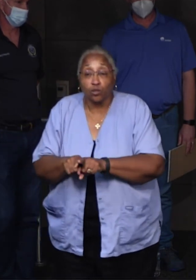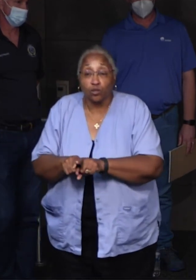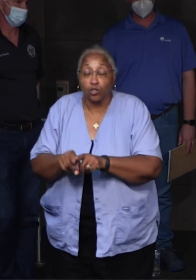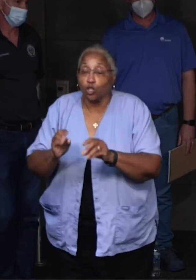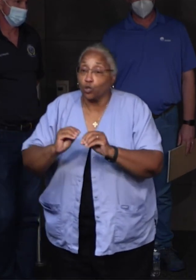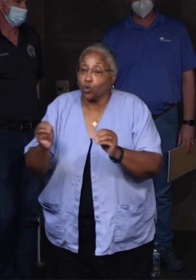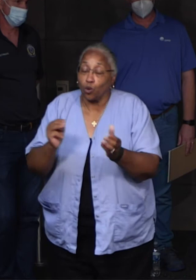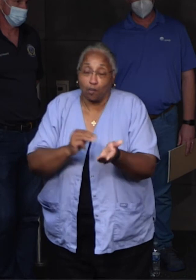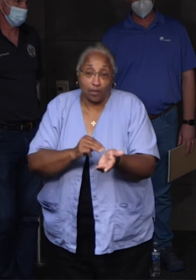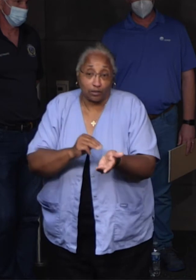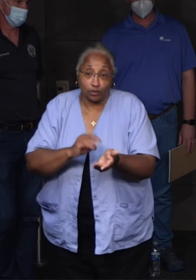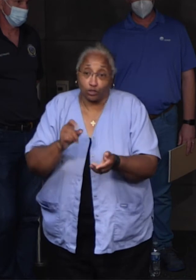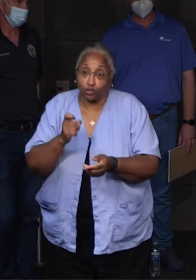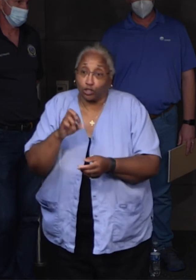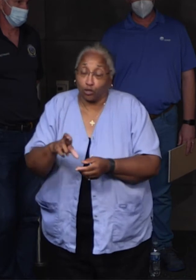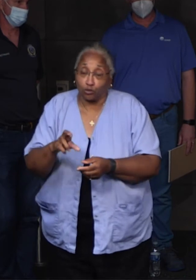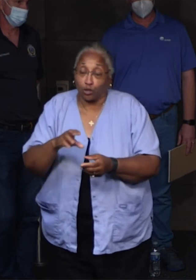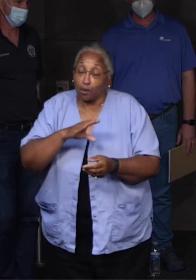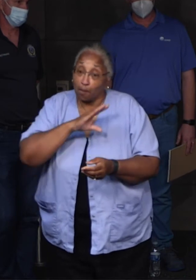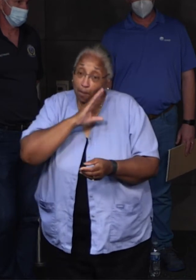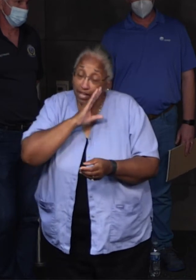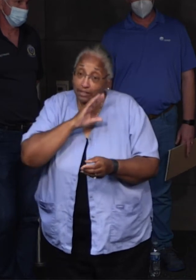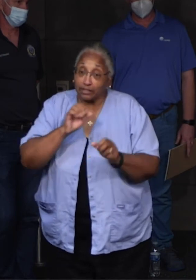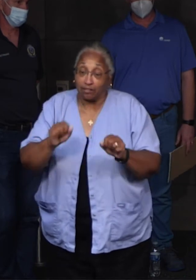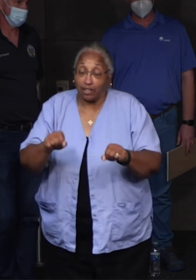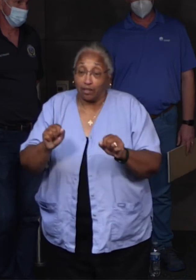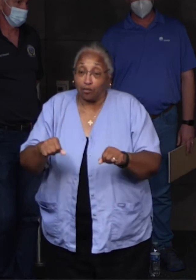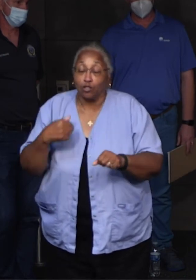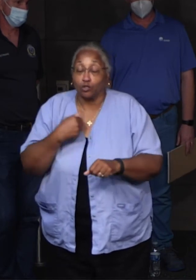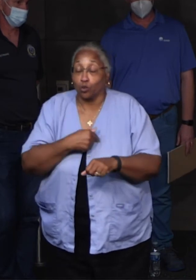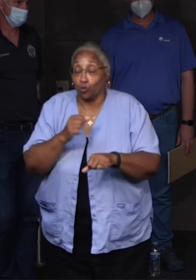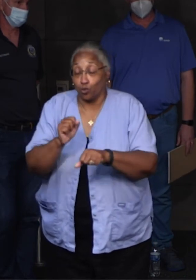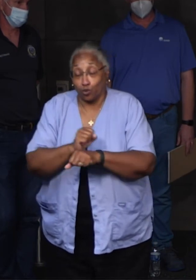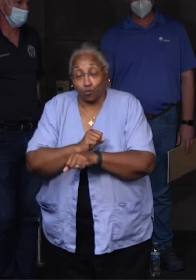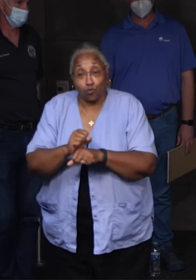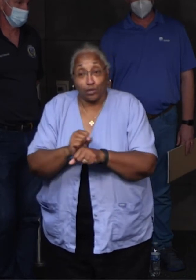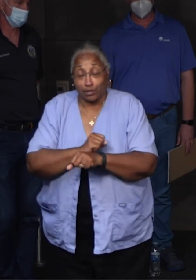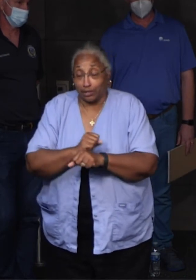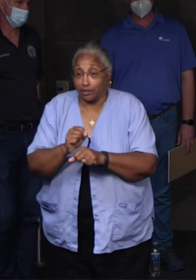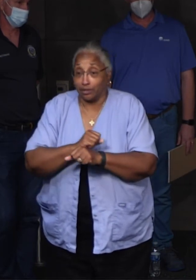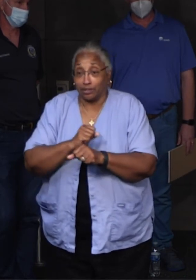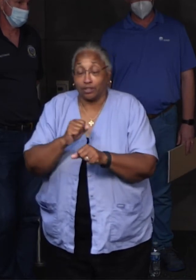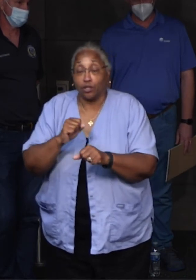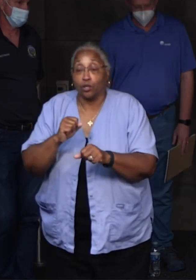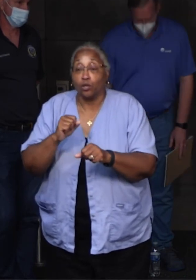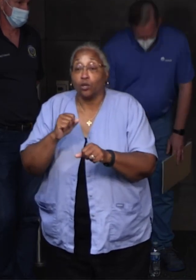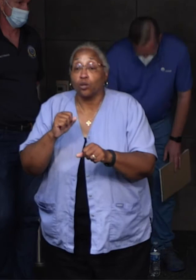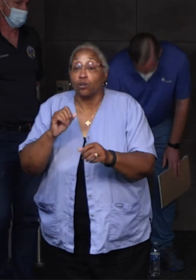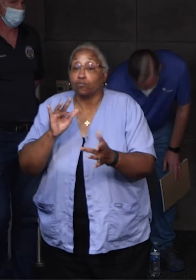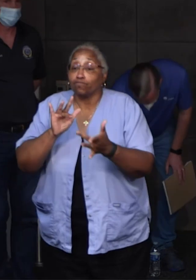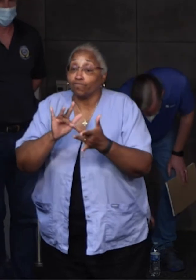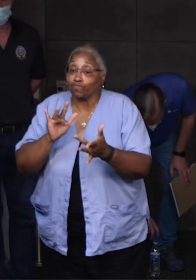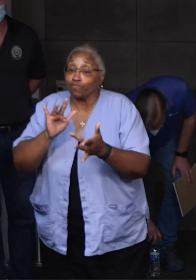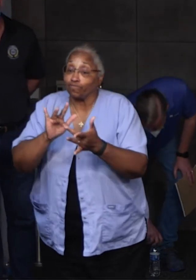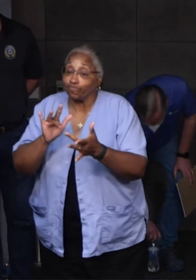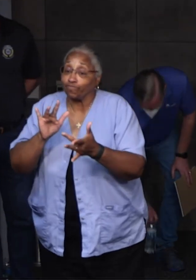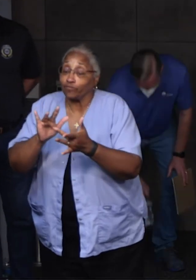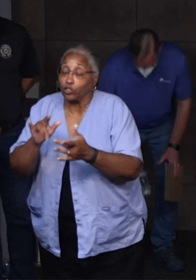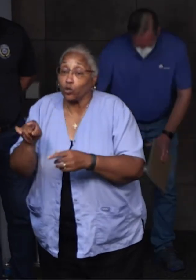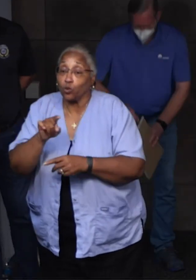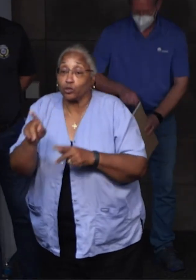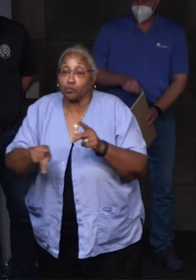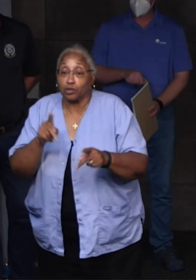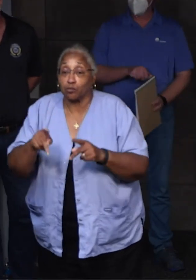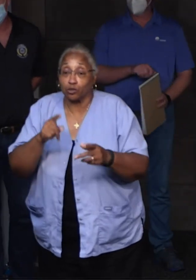medical sheltering beds available, so we are working hard to reach out to those people to check in with them frequently